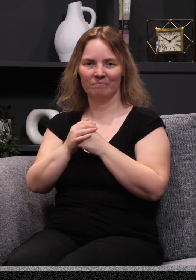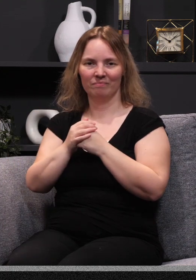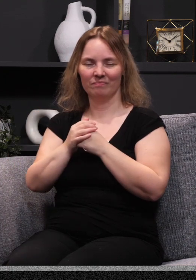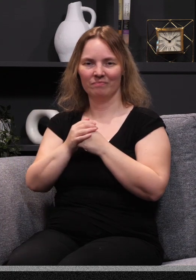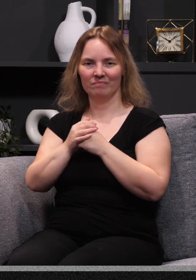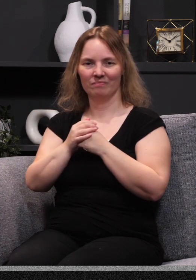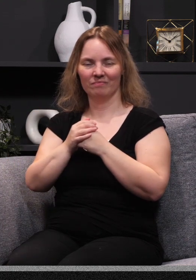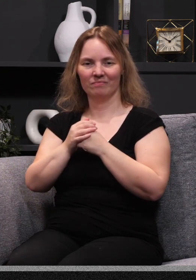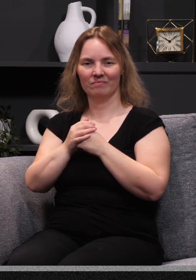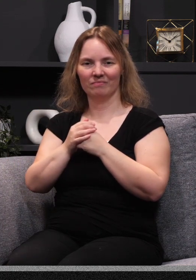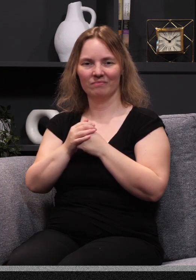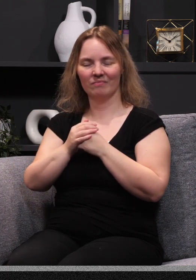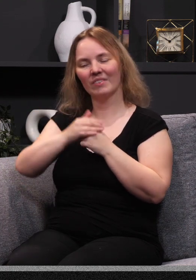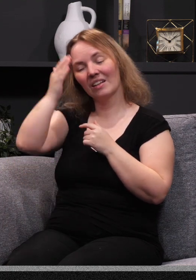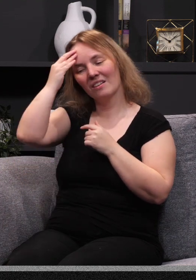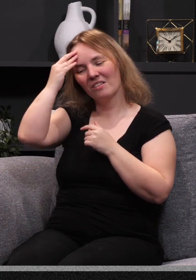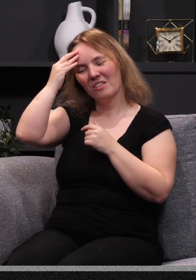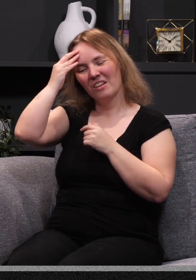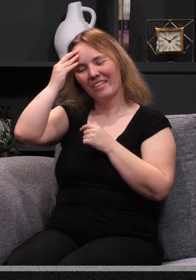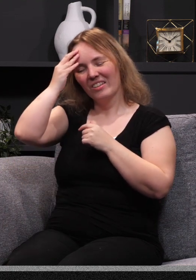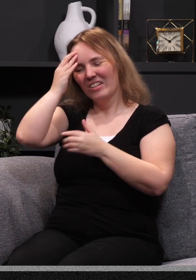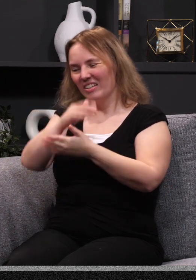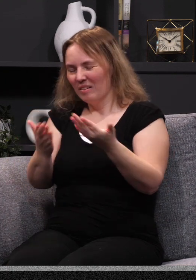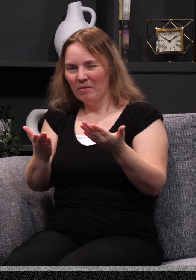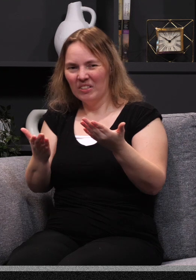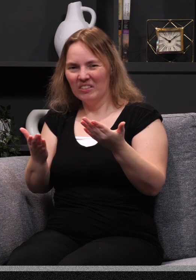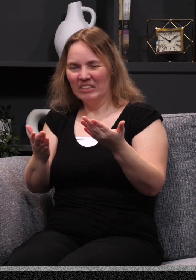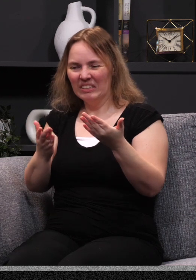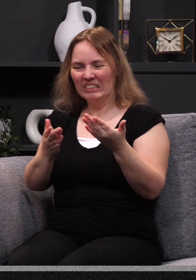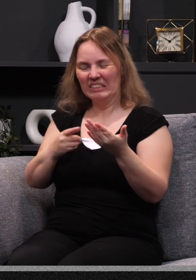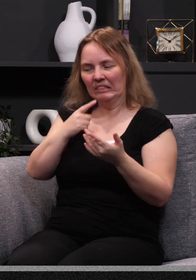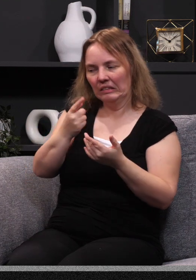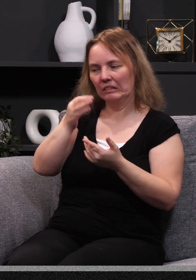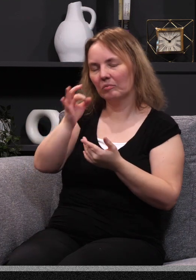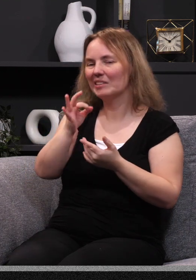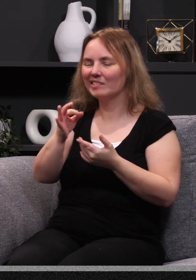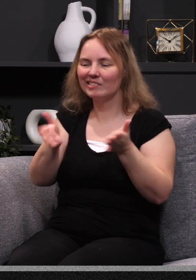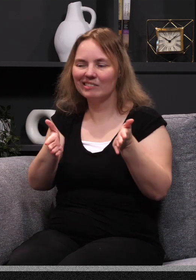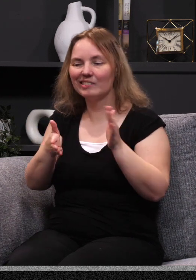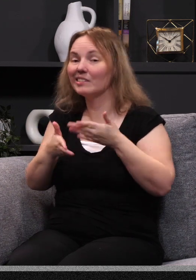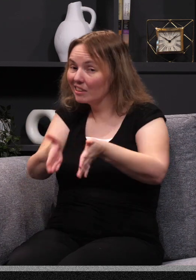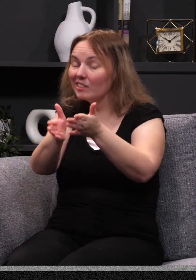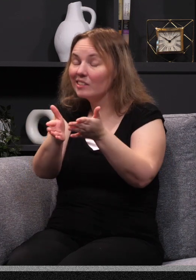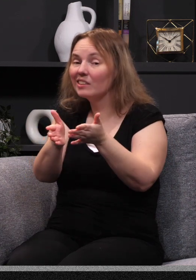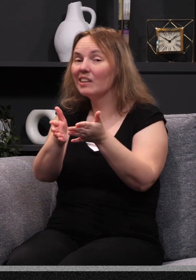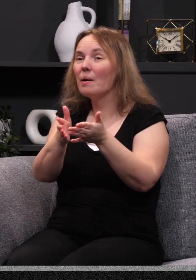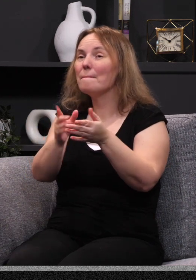there is no end to his love. Now, I know for some of you folks, you're probably sitting there and saying, Oh, pastor, that's very encouraging. That's